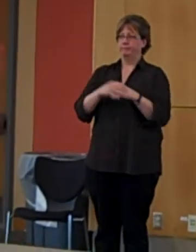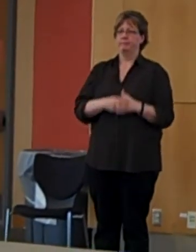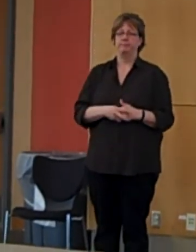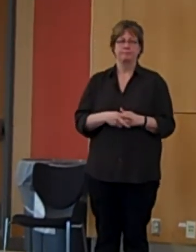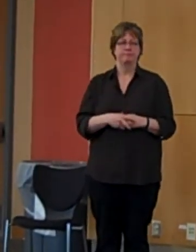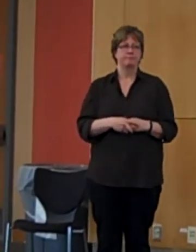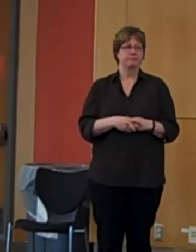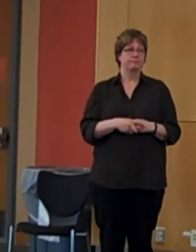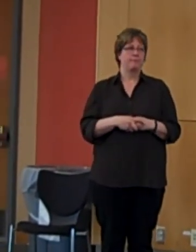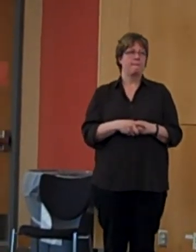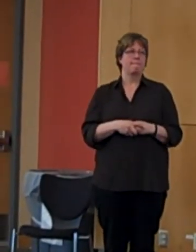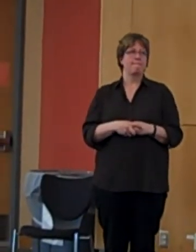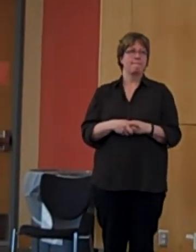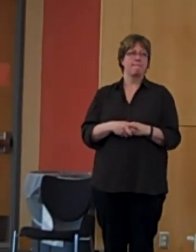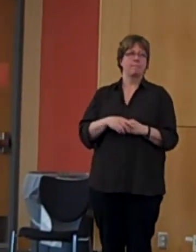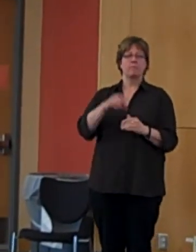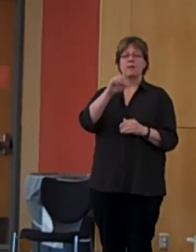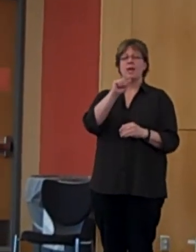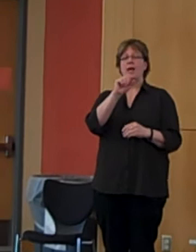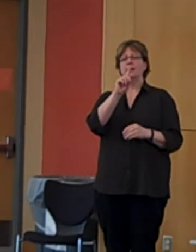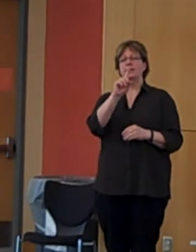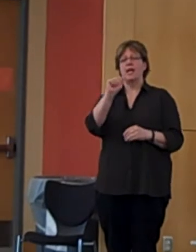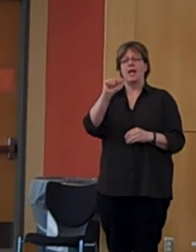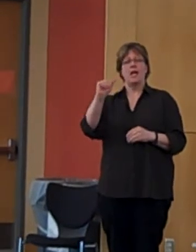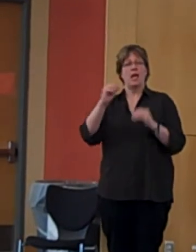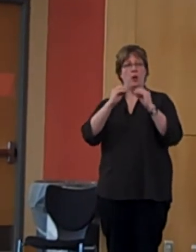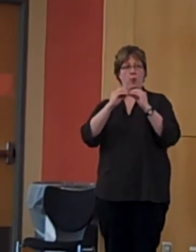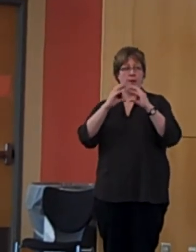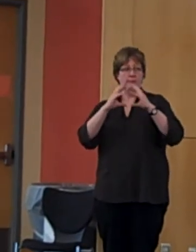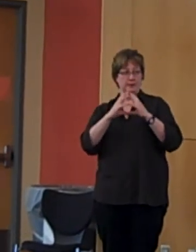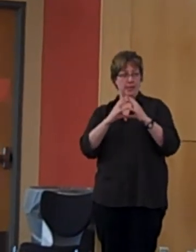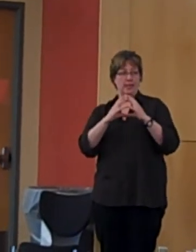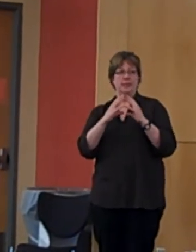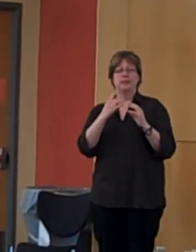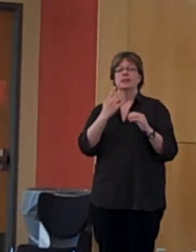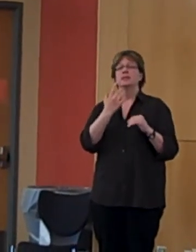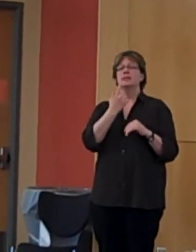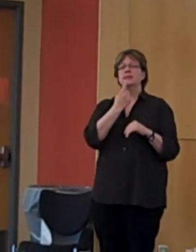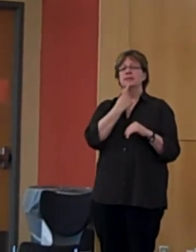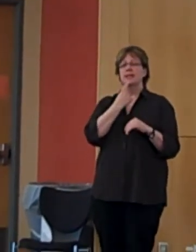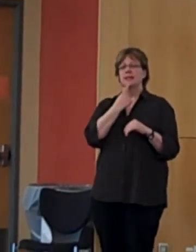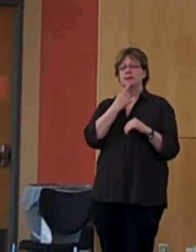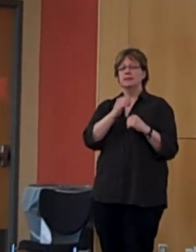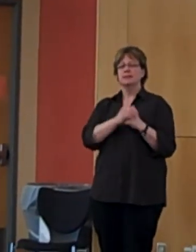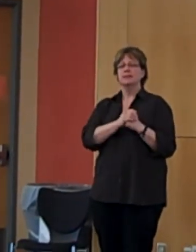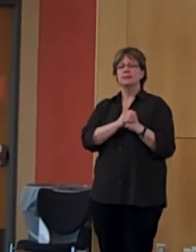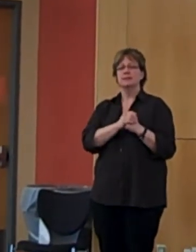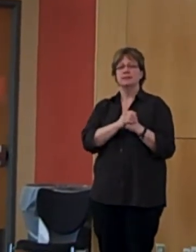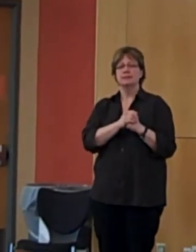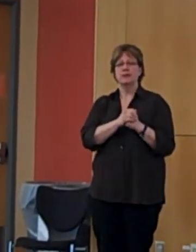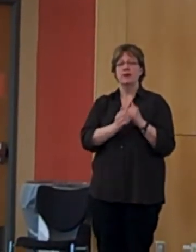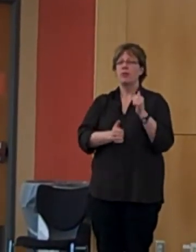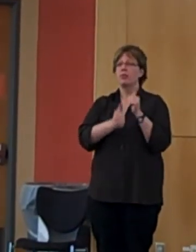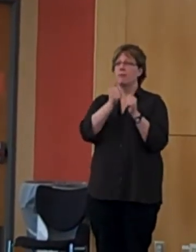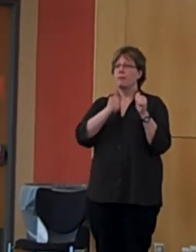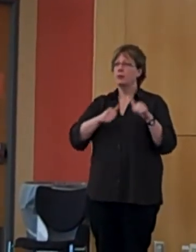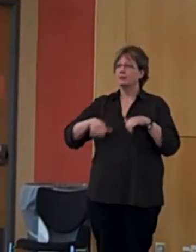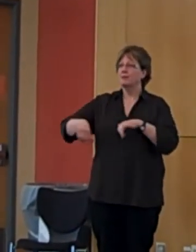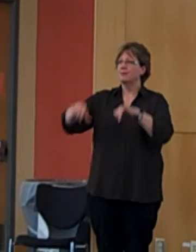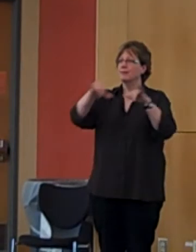As the ABAA website's resource section explains further, among the most common approaches in anxiety management includes